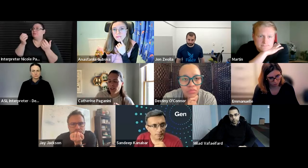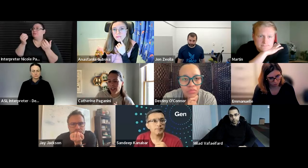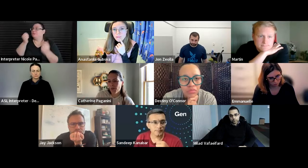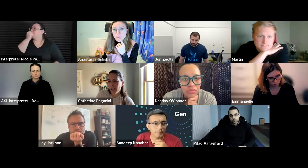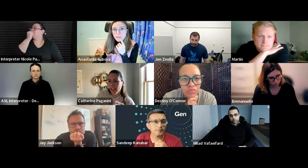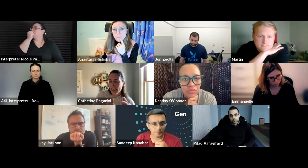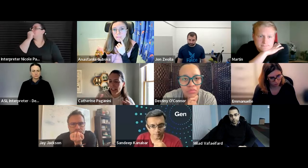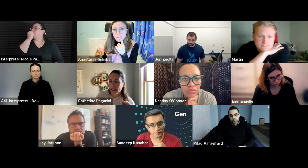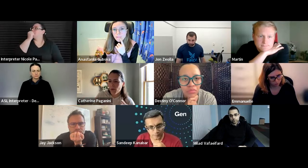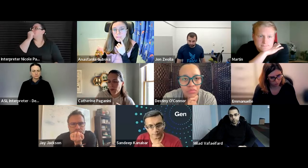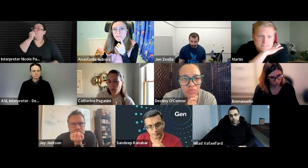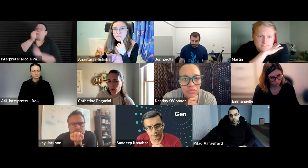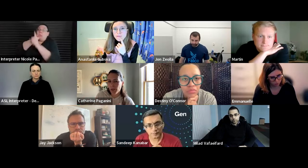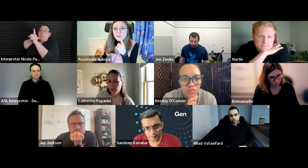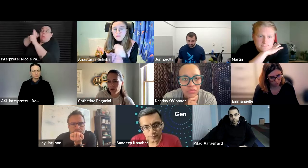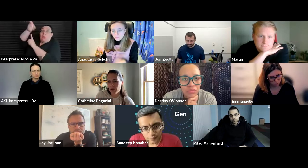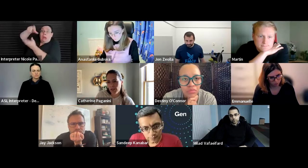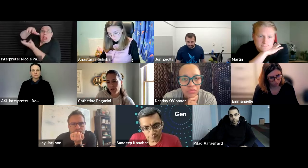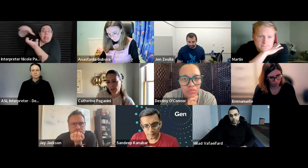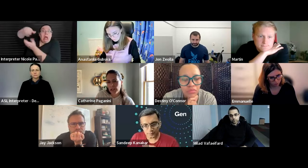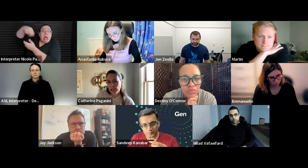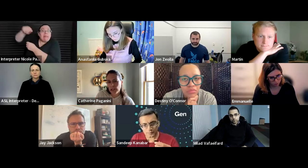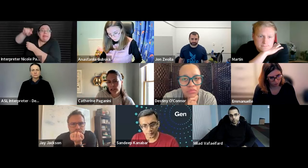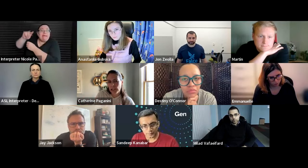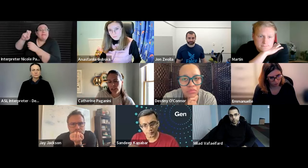very very cloud native but i think like a link would be important